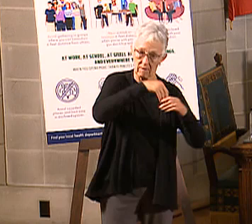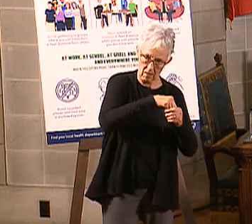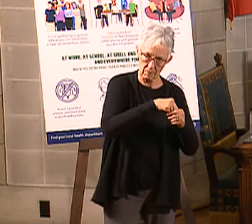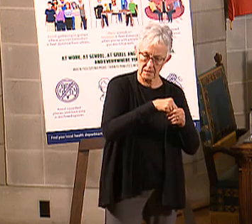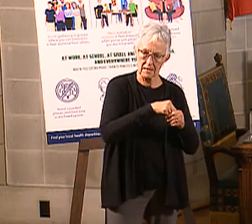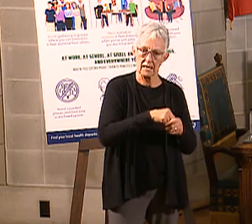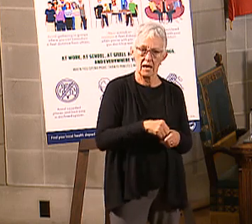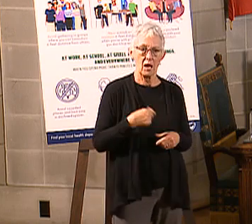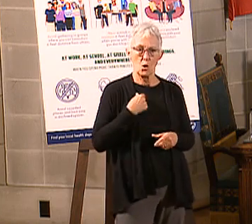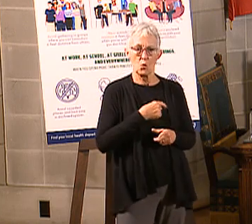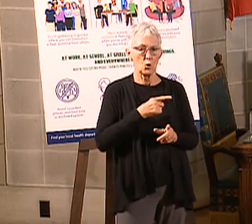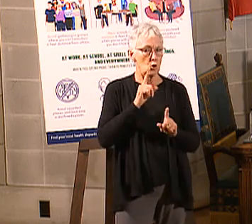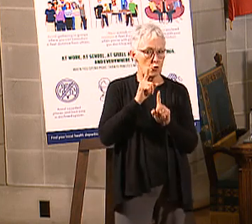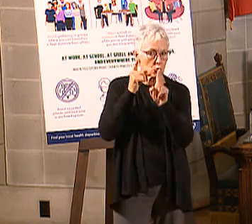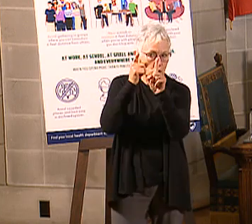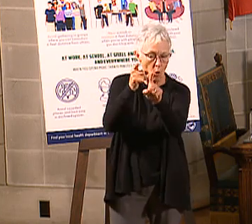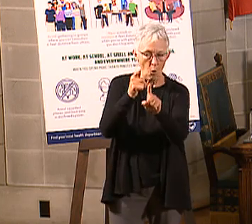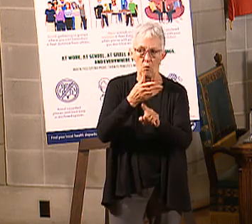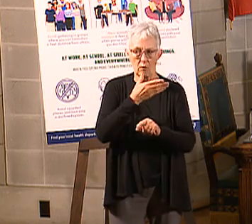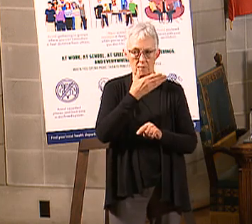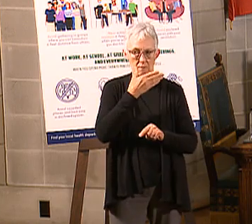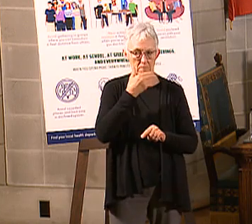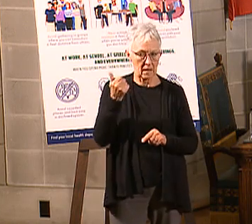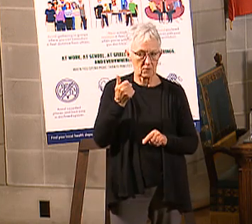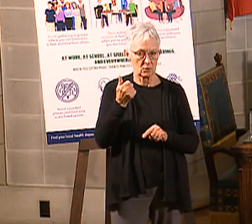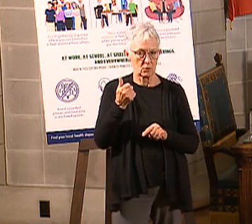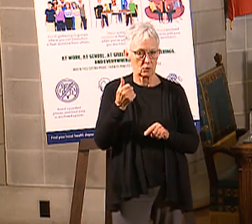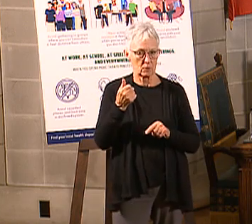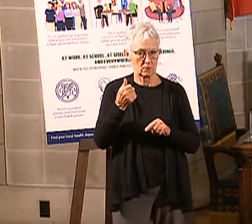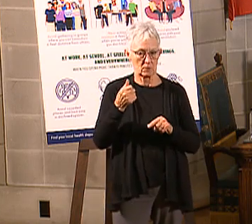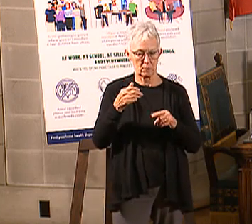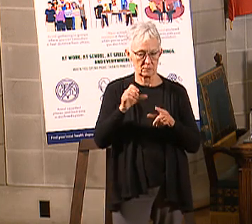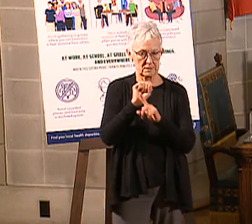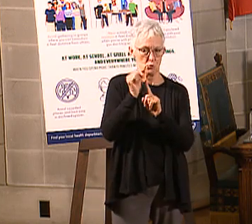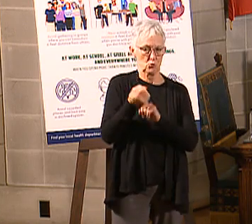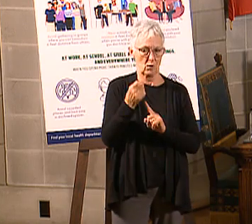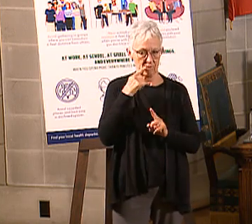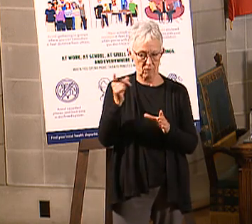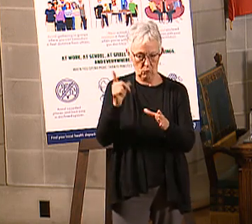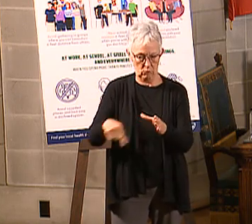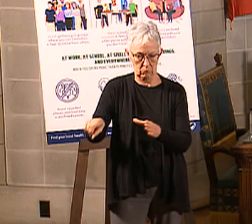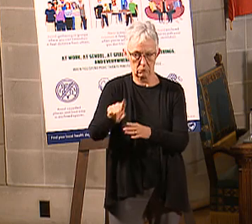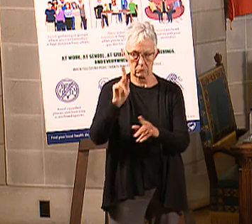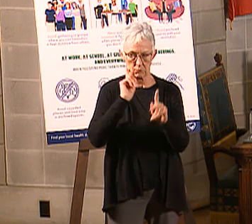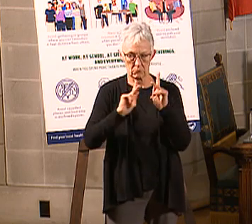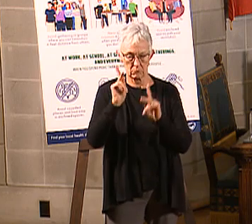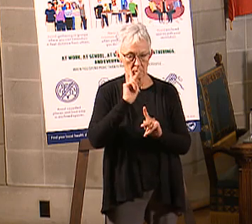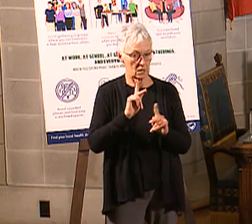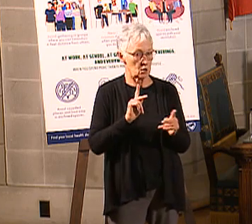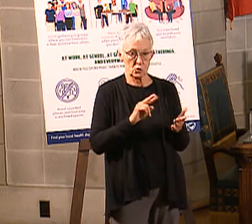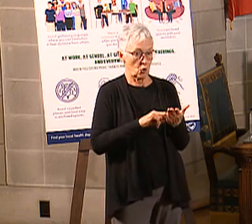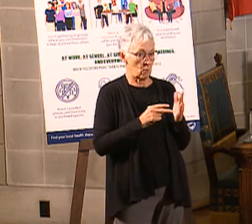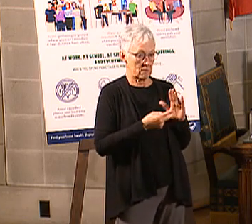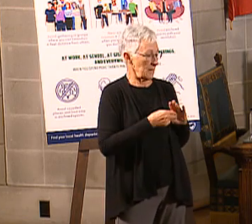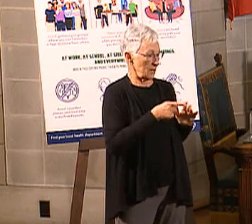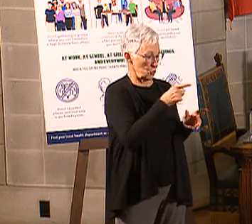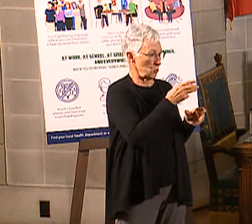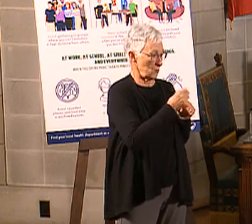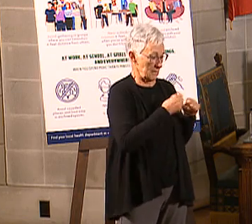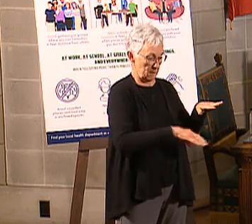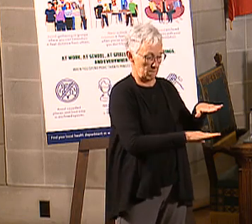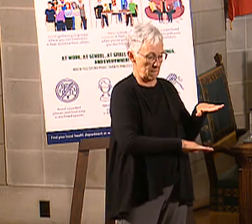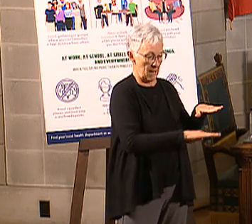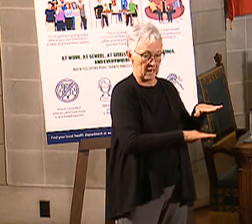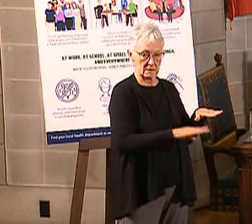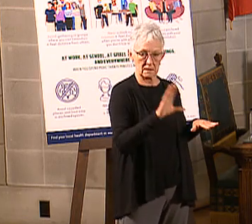of course, basic coverage is going to apply to everybody. So if you don't want to do these things, you don't have to. You're going to get the basic coverage no matter what. Now,